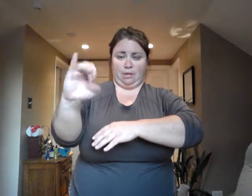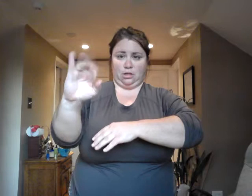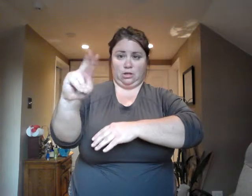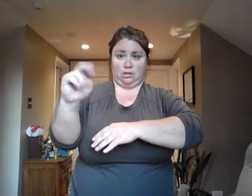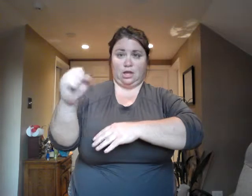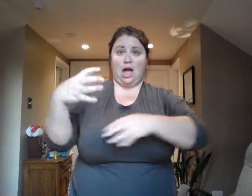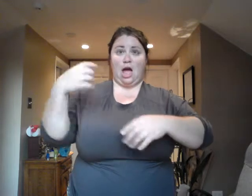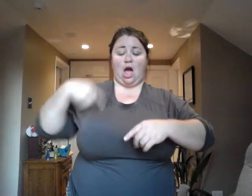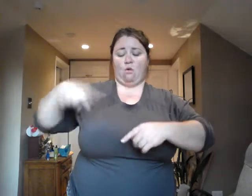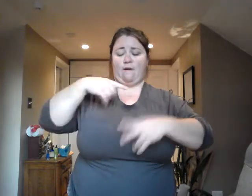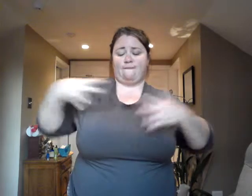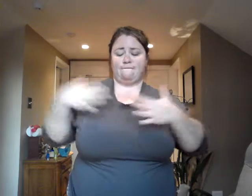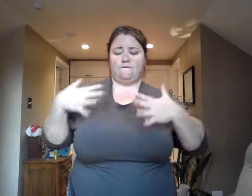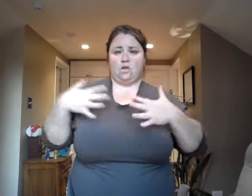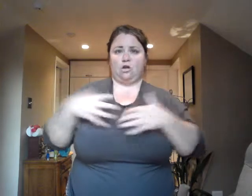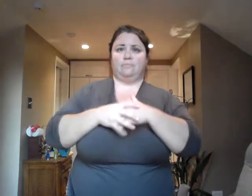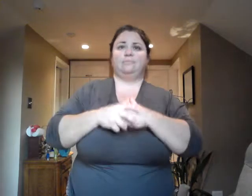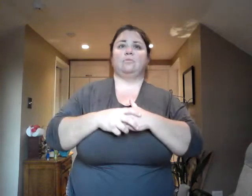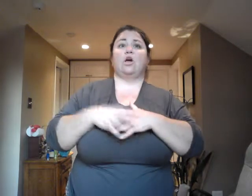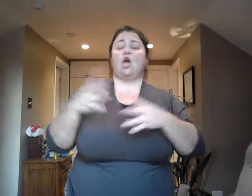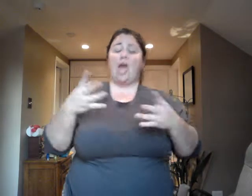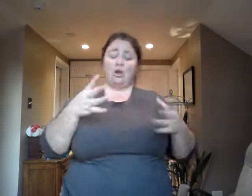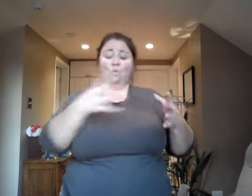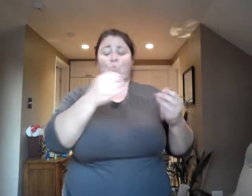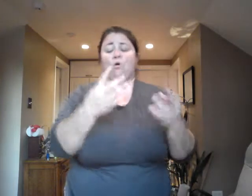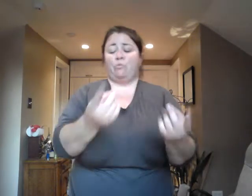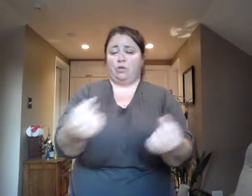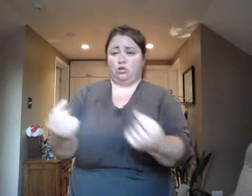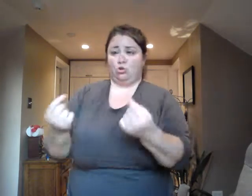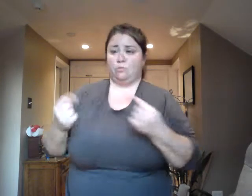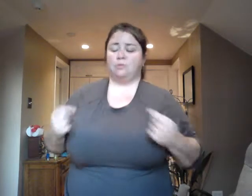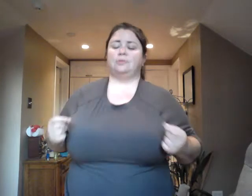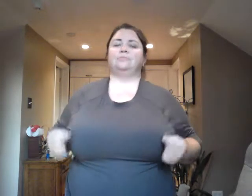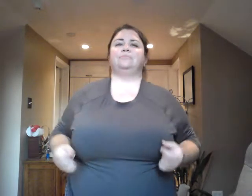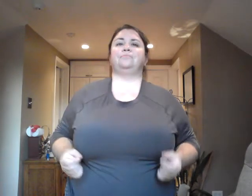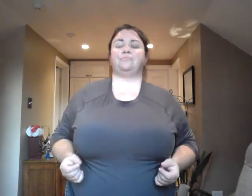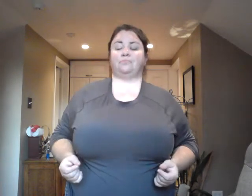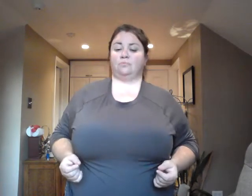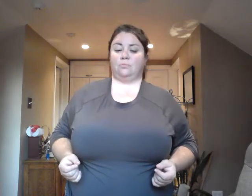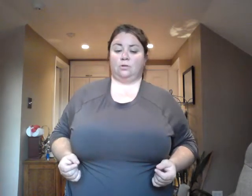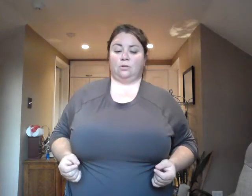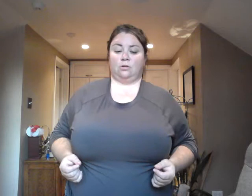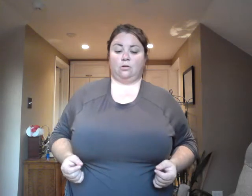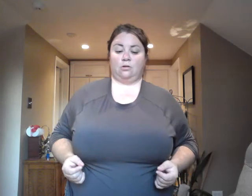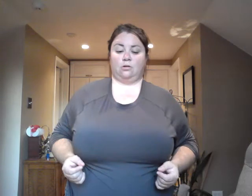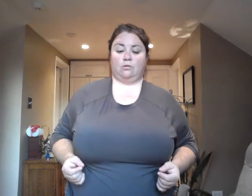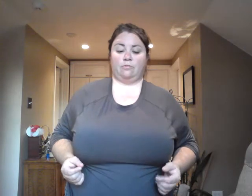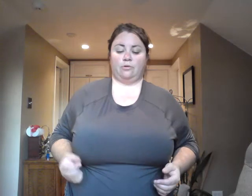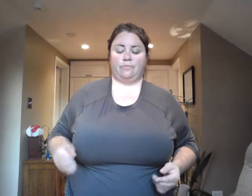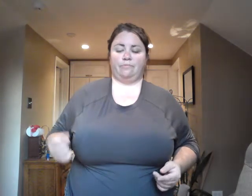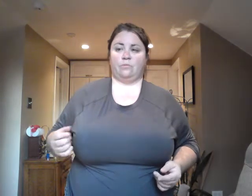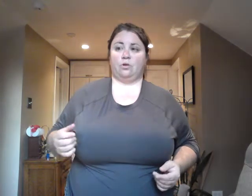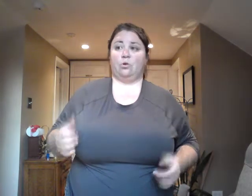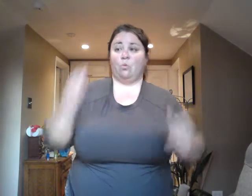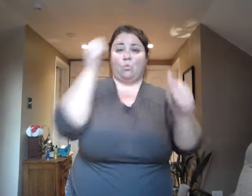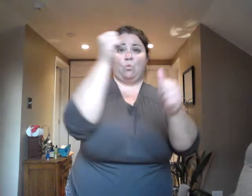it differently and deal with it in healthy and productive ways. You see, we each have places to see that